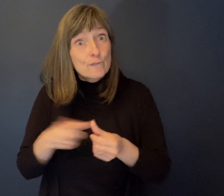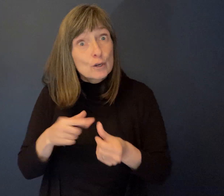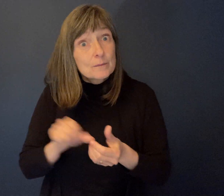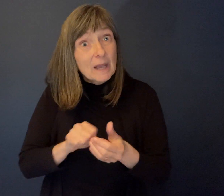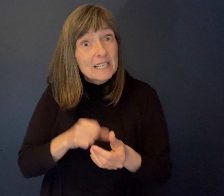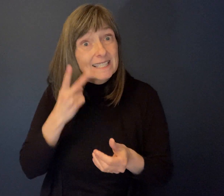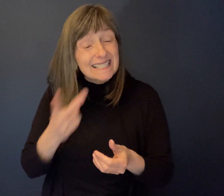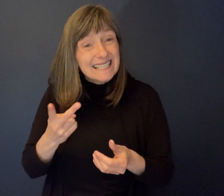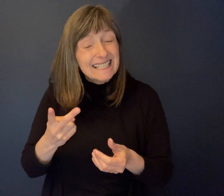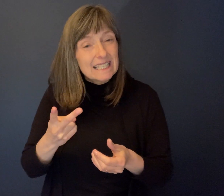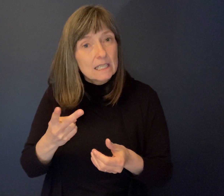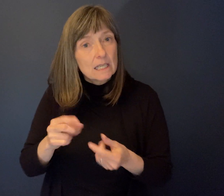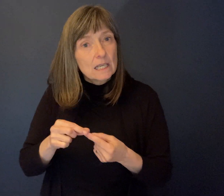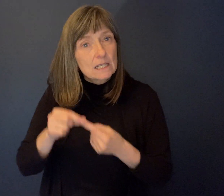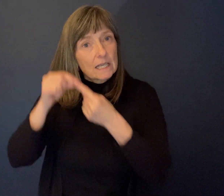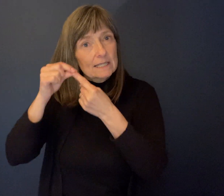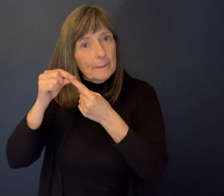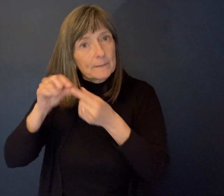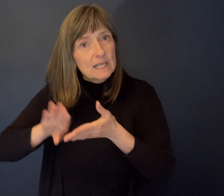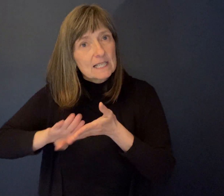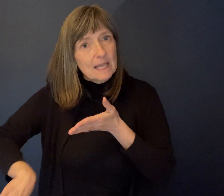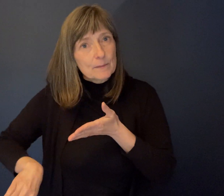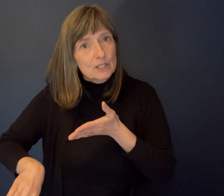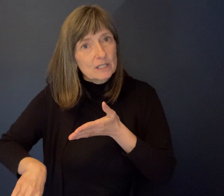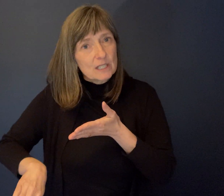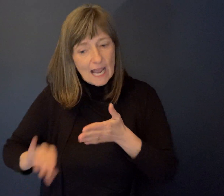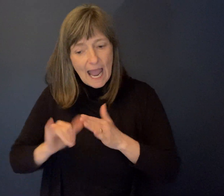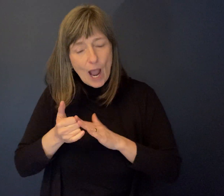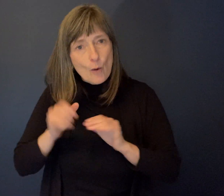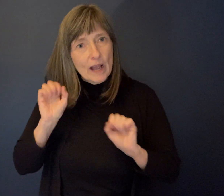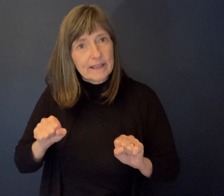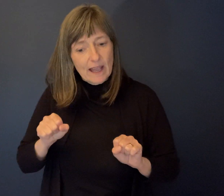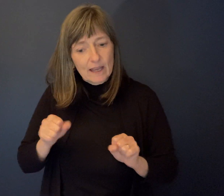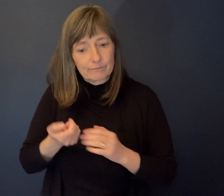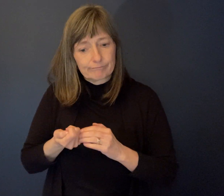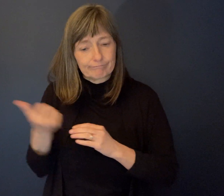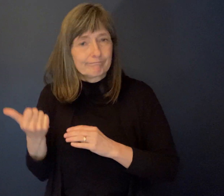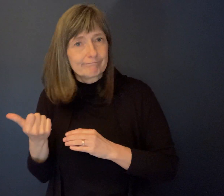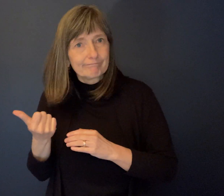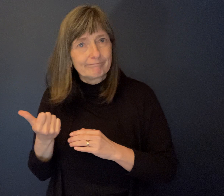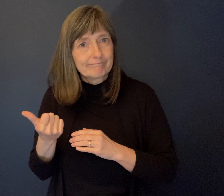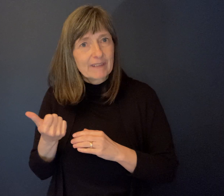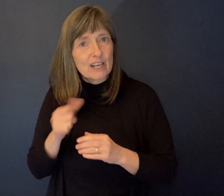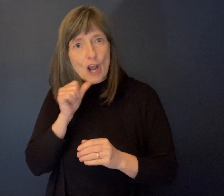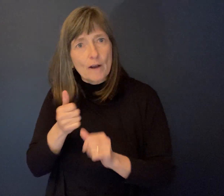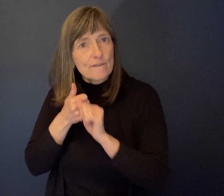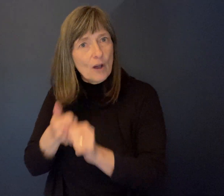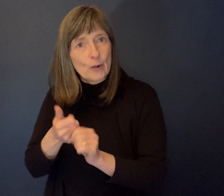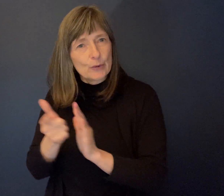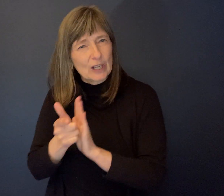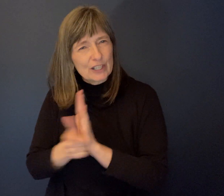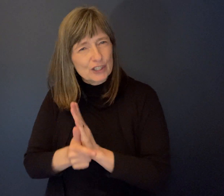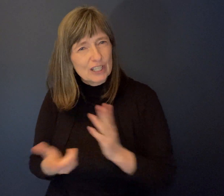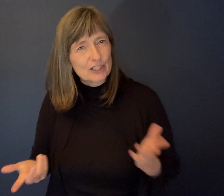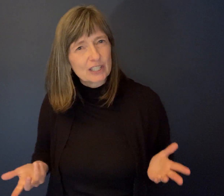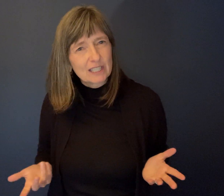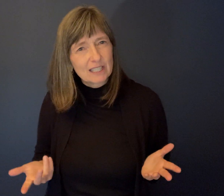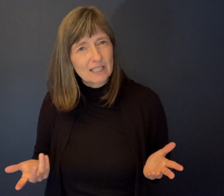So yeah, it's mind boggling. Absolutely. So the spirit was to create an environment that will be accessible for all. But the first thing the contractors,